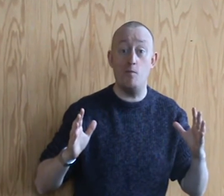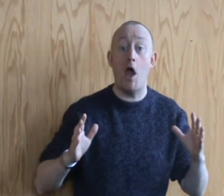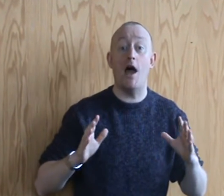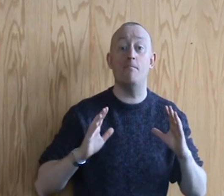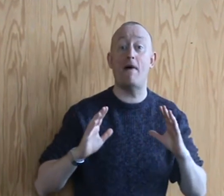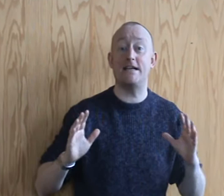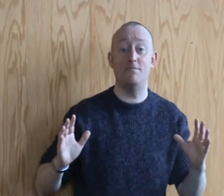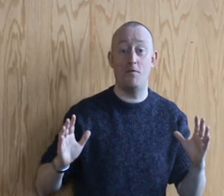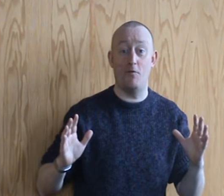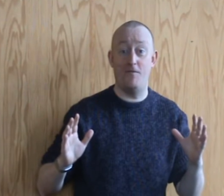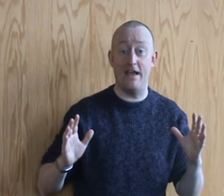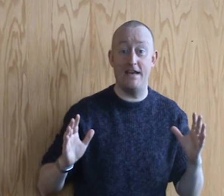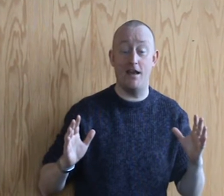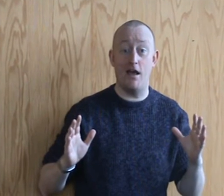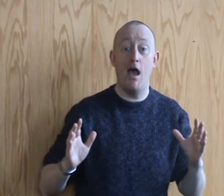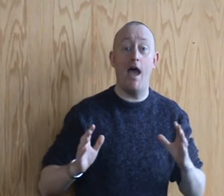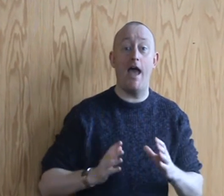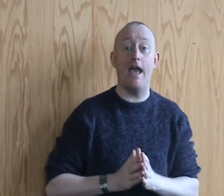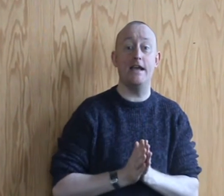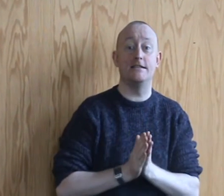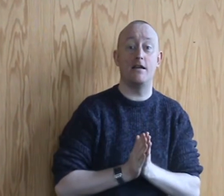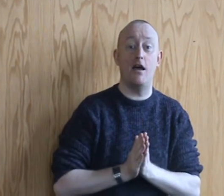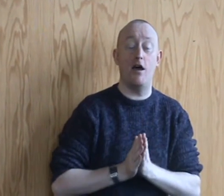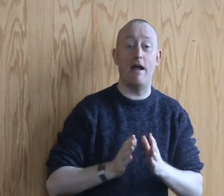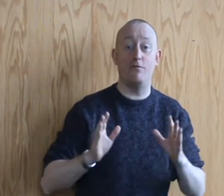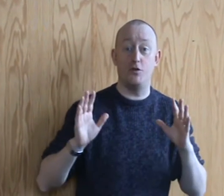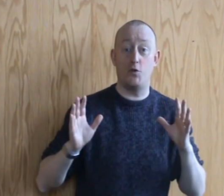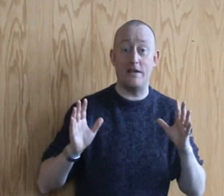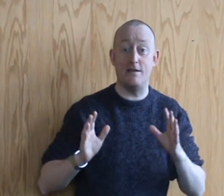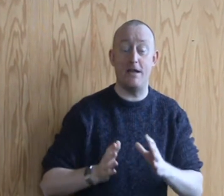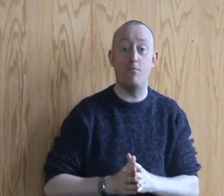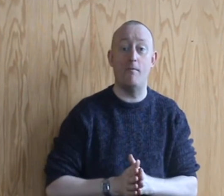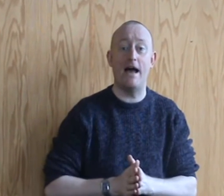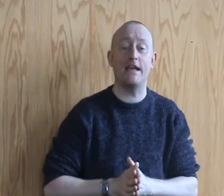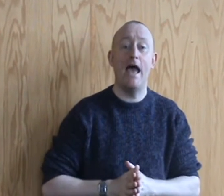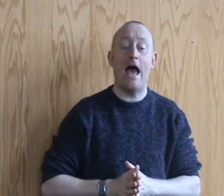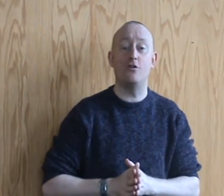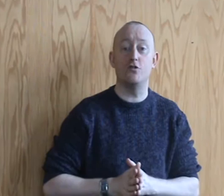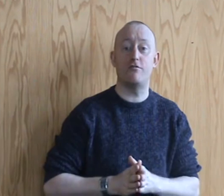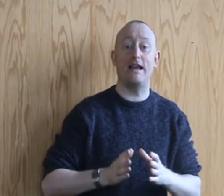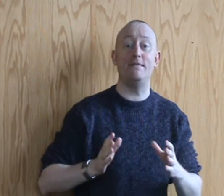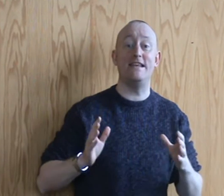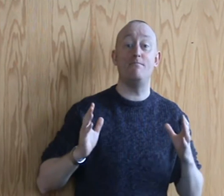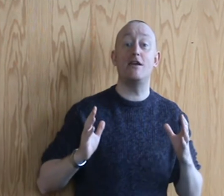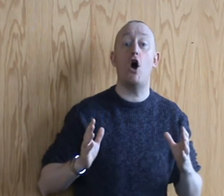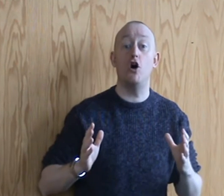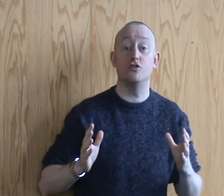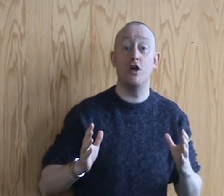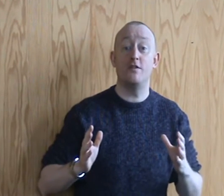and the maximum will fit in there is around the 20 people mark and also I limit it because the